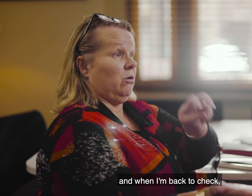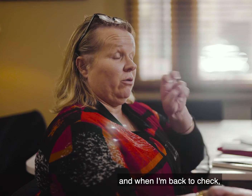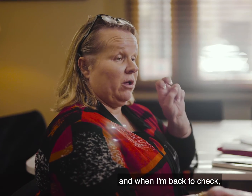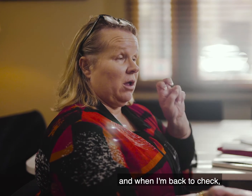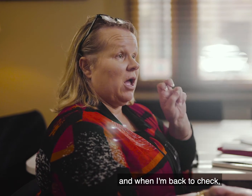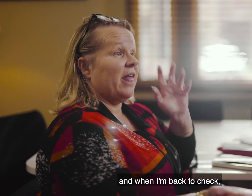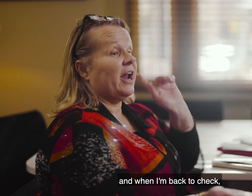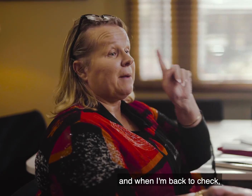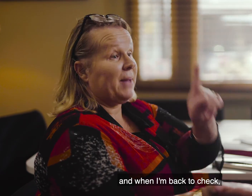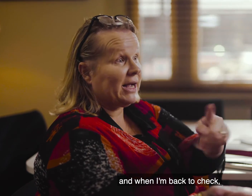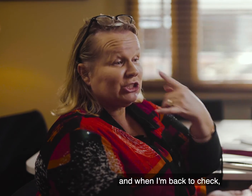And when I'm back to check,